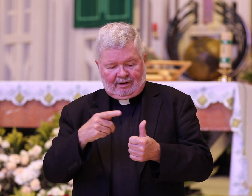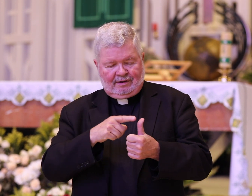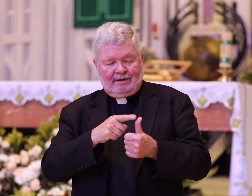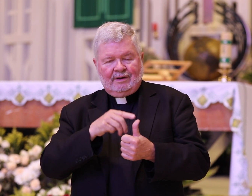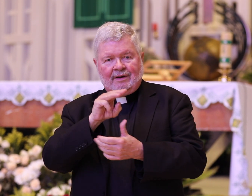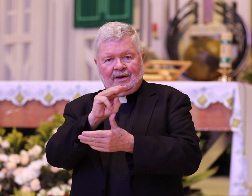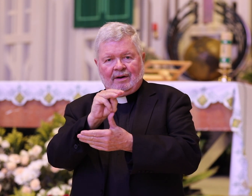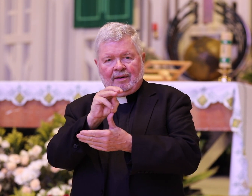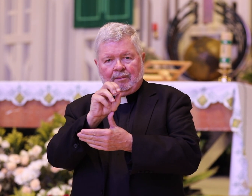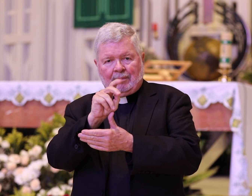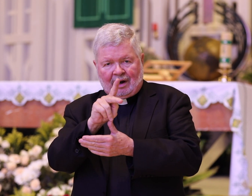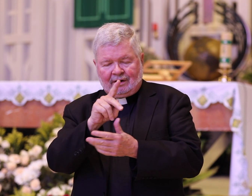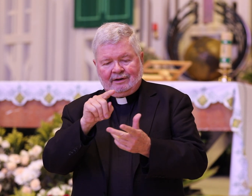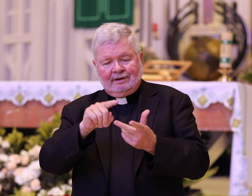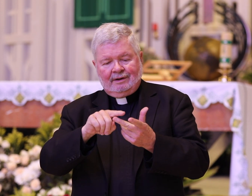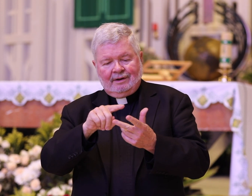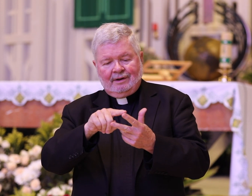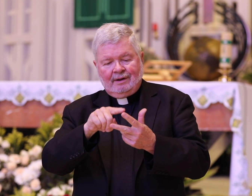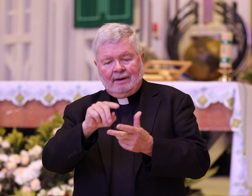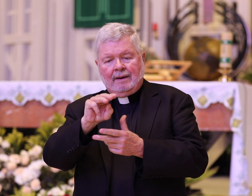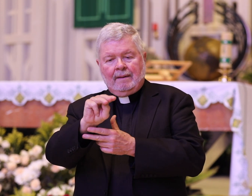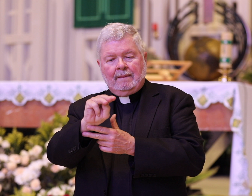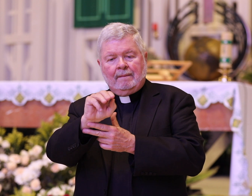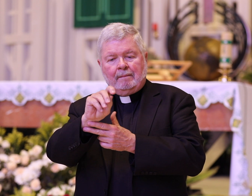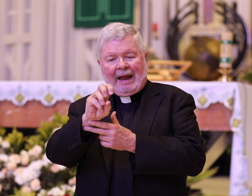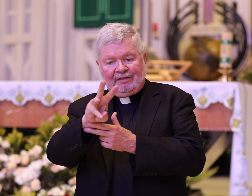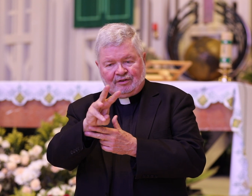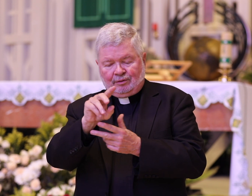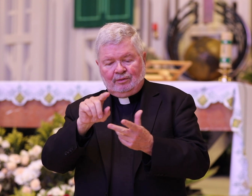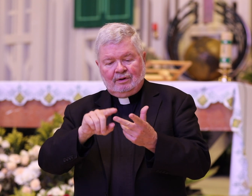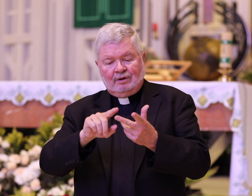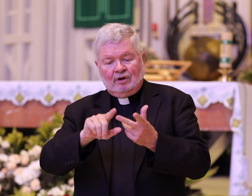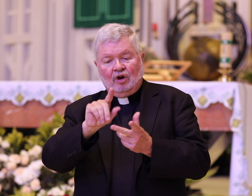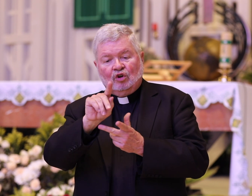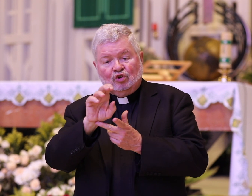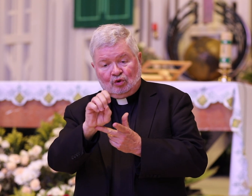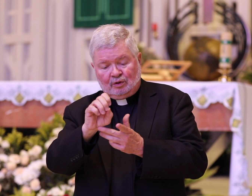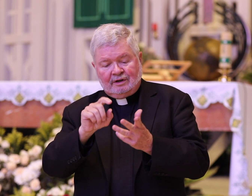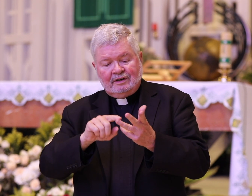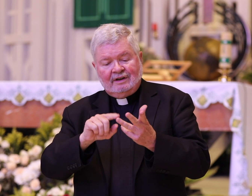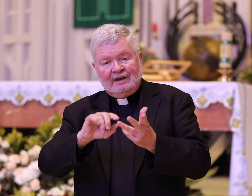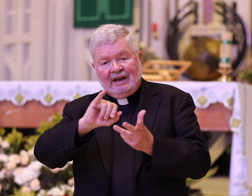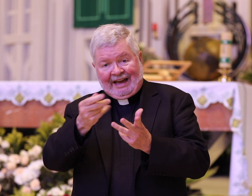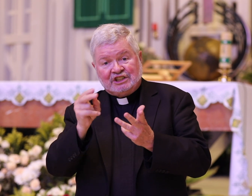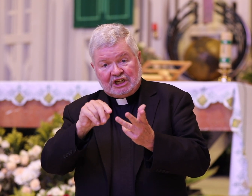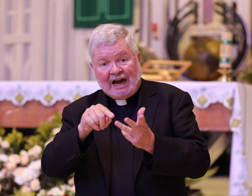Mark Matthew Luke and John